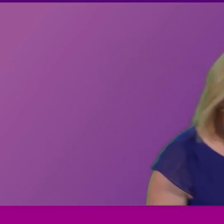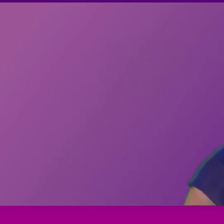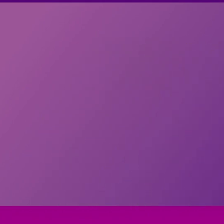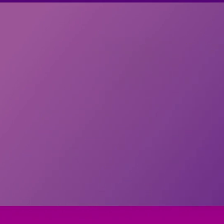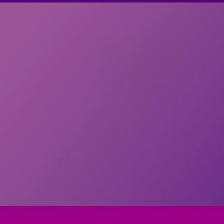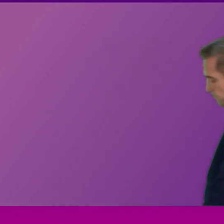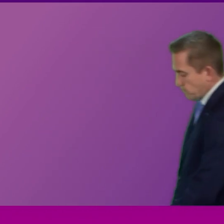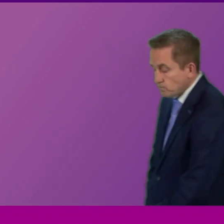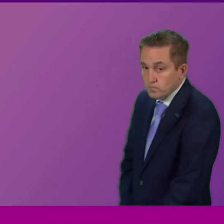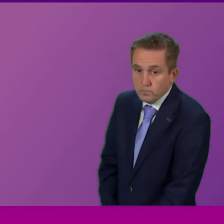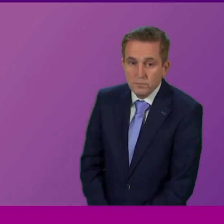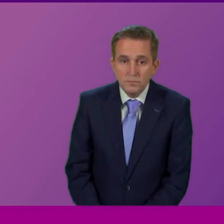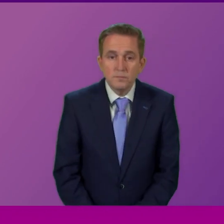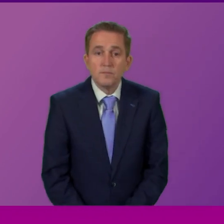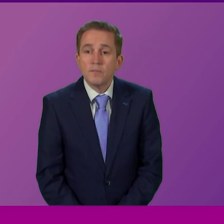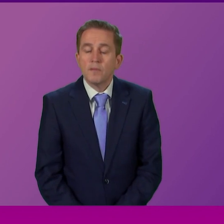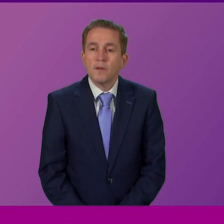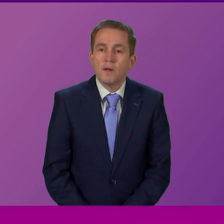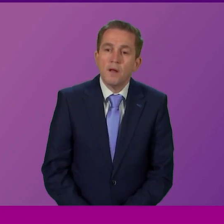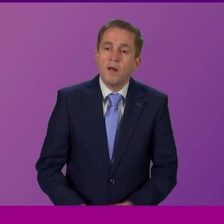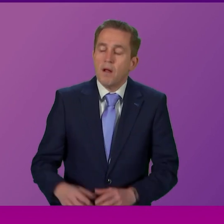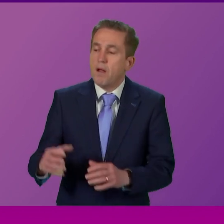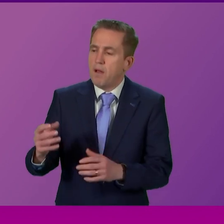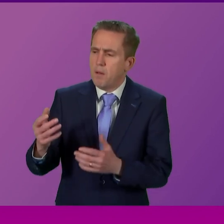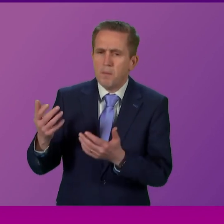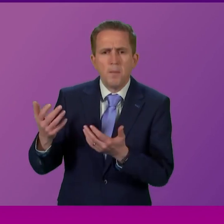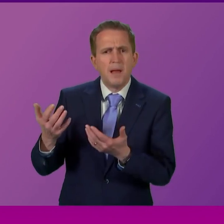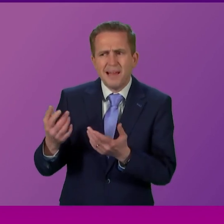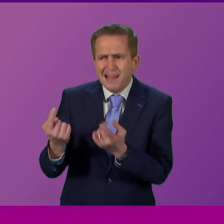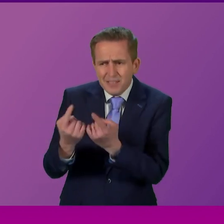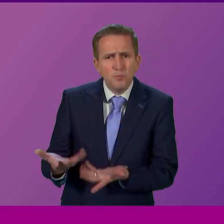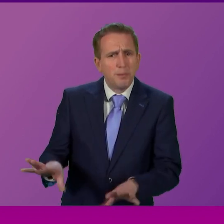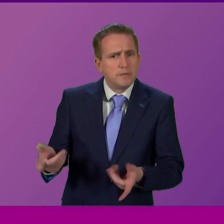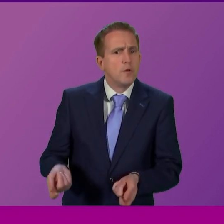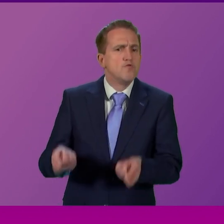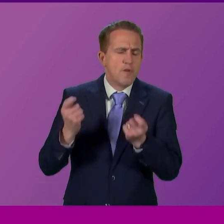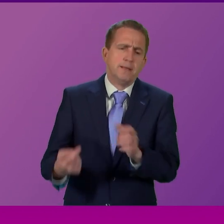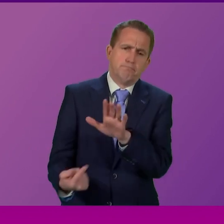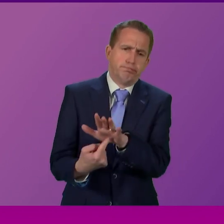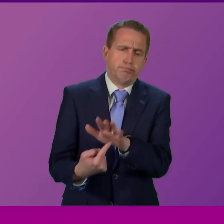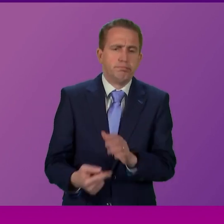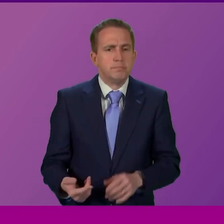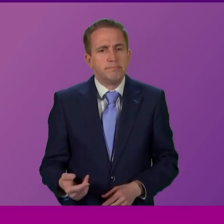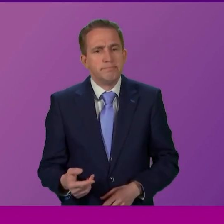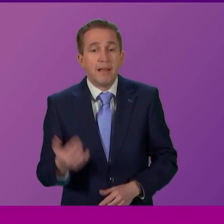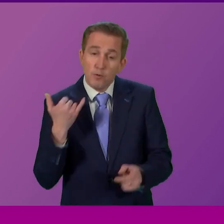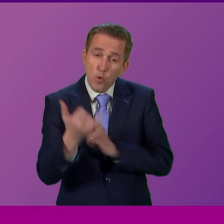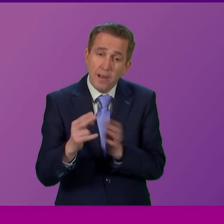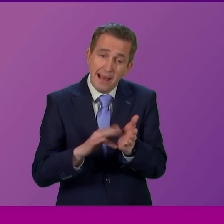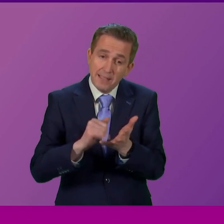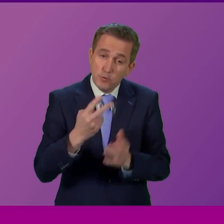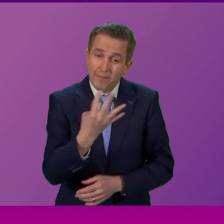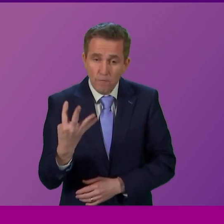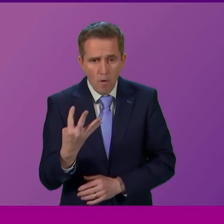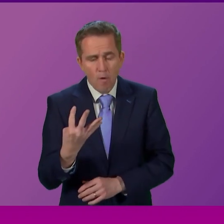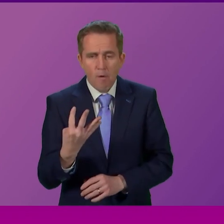both Bob Doris and Faisal Chowdhury have just raised the really important issue of the time it takes people to get through on NHS 24